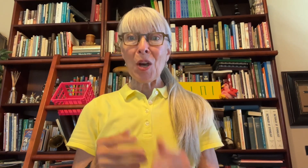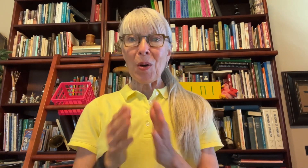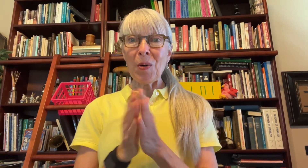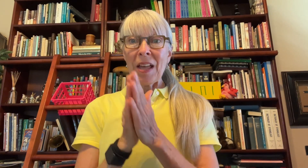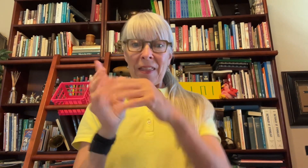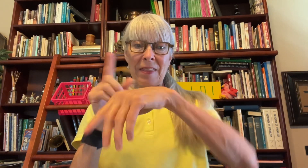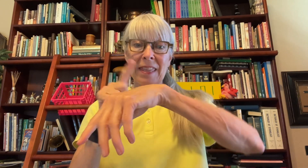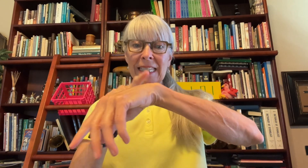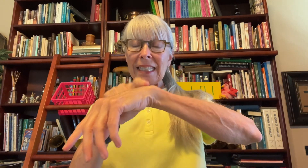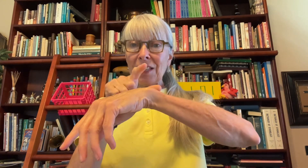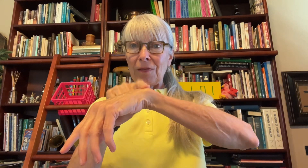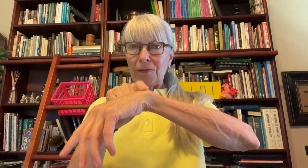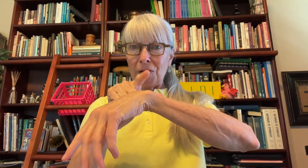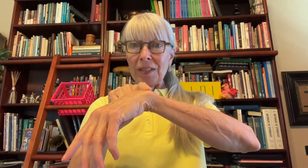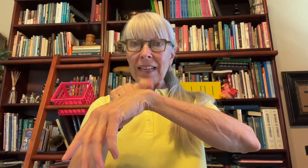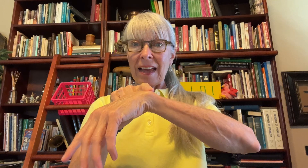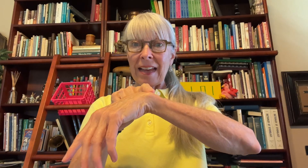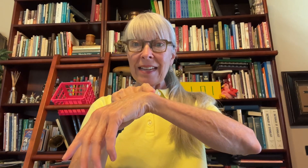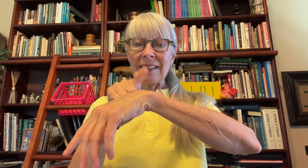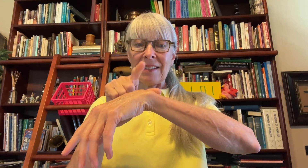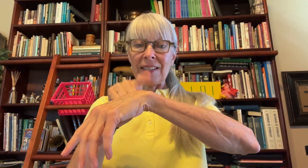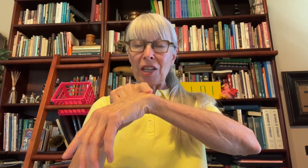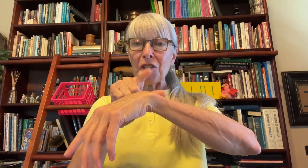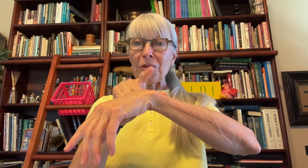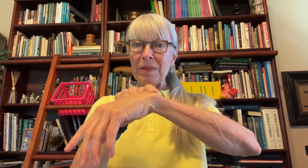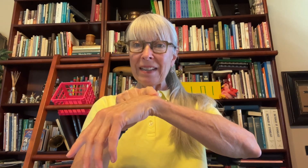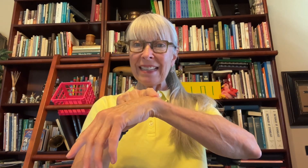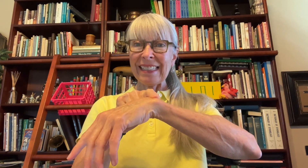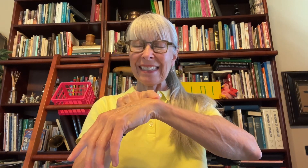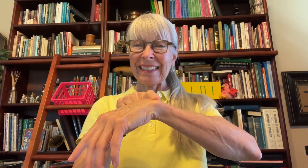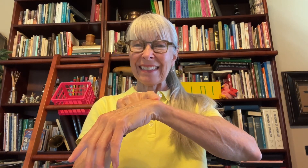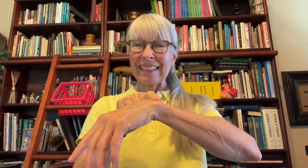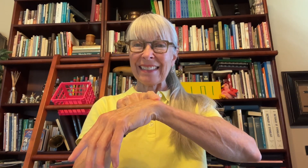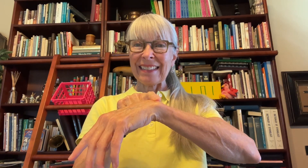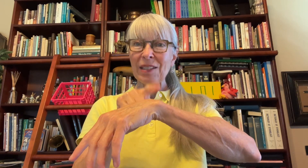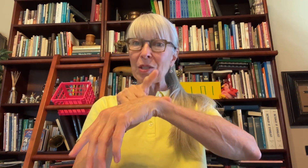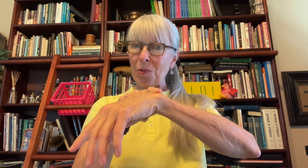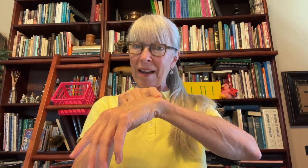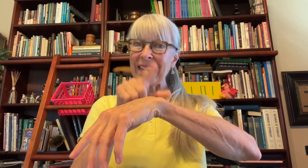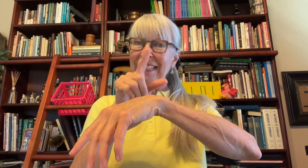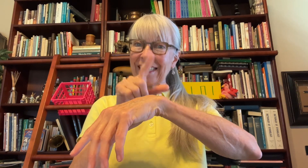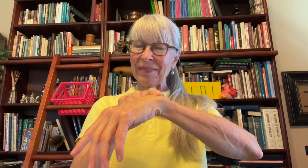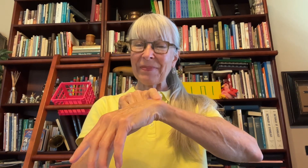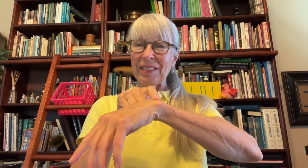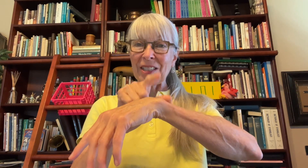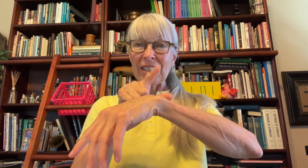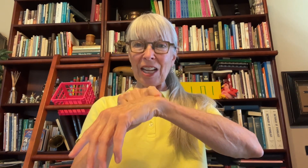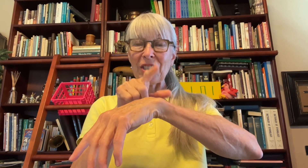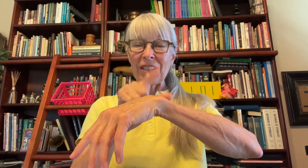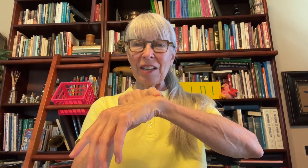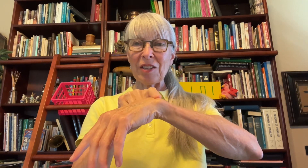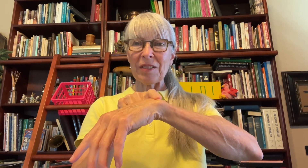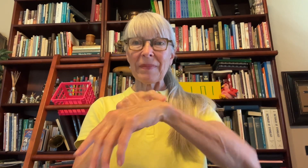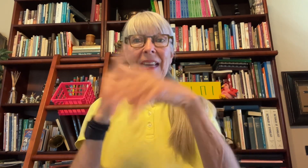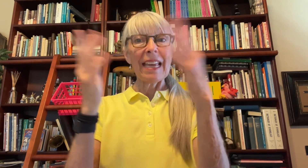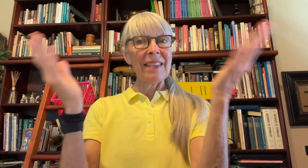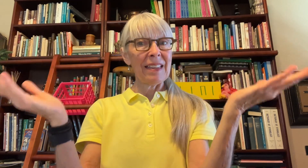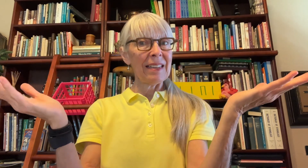this is the first sign. Touch your wrist twice. Just touch, touch, and then